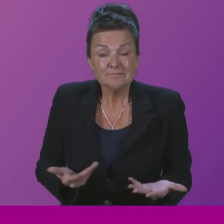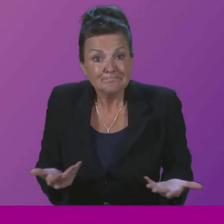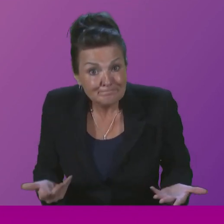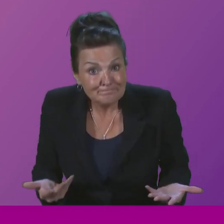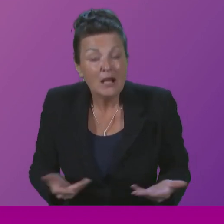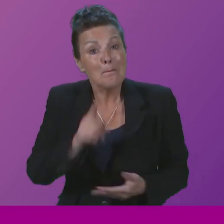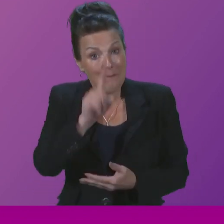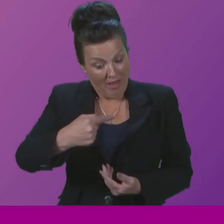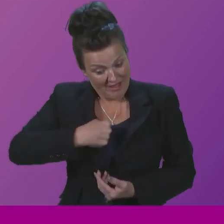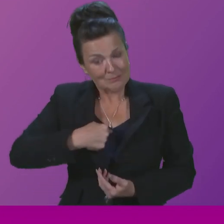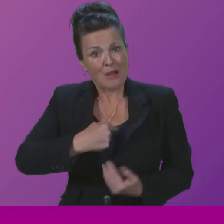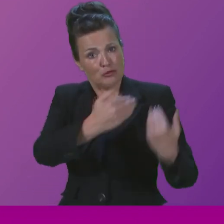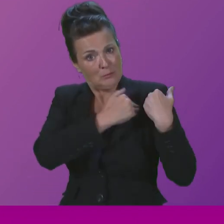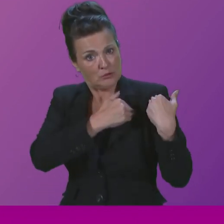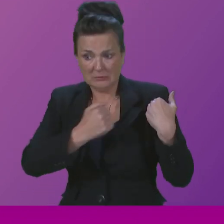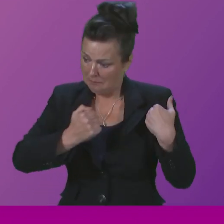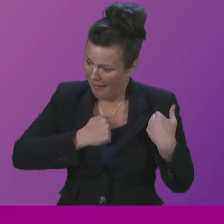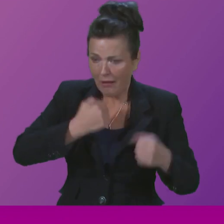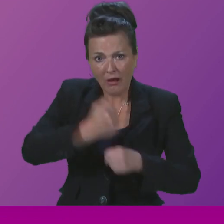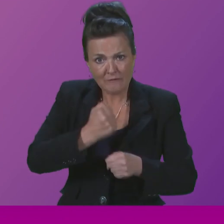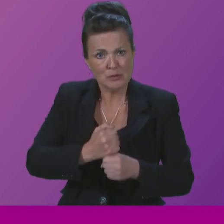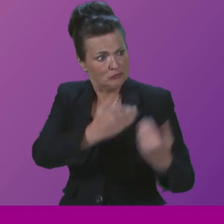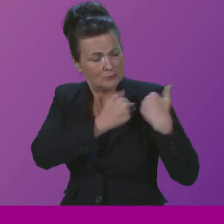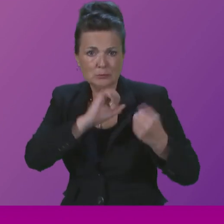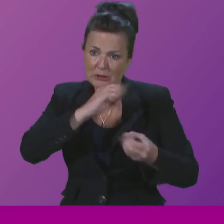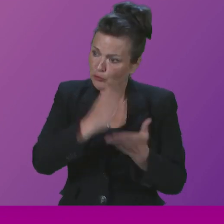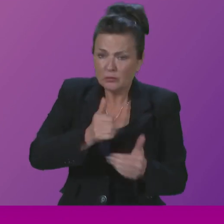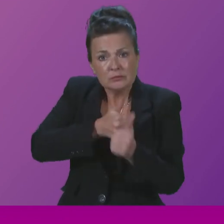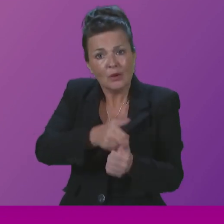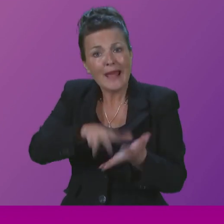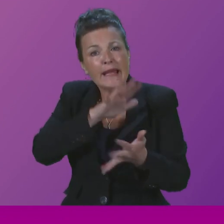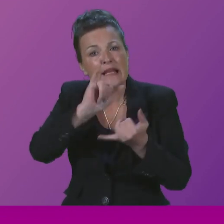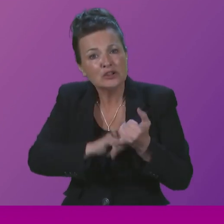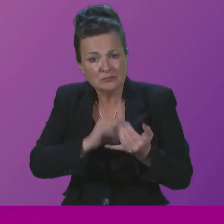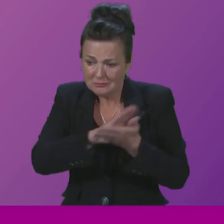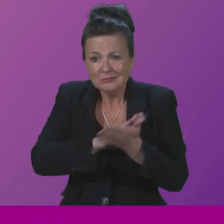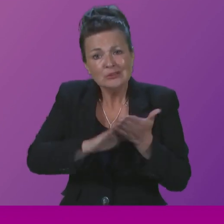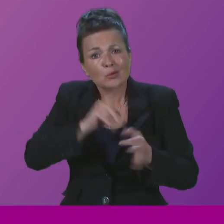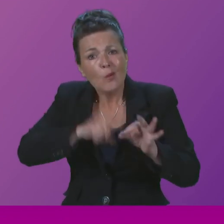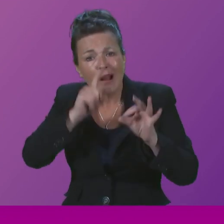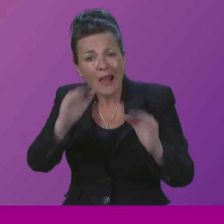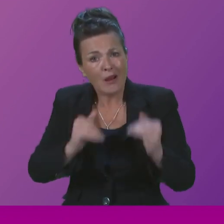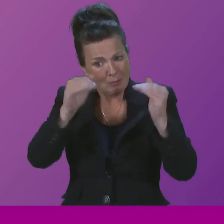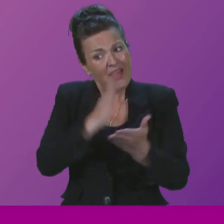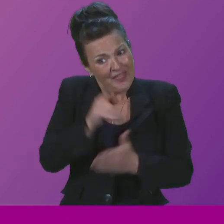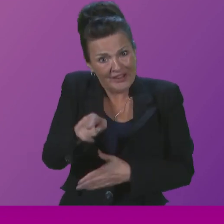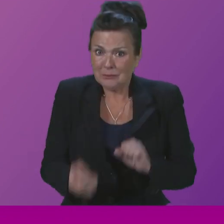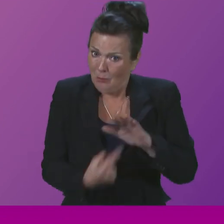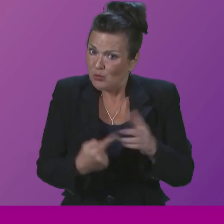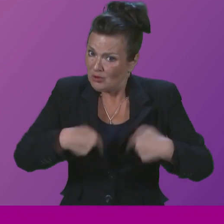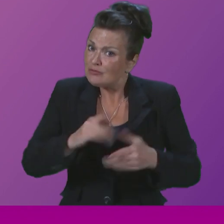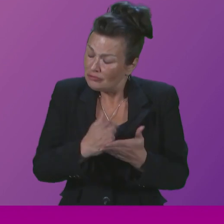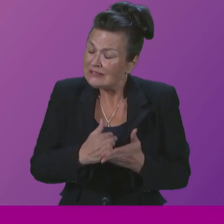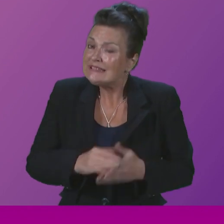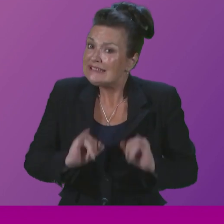government has to make sure we are supporting the NHS is such a vital one and one that we take so incredibly seriously. Anna